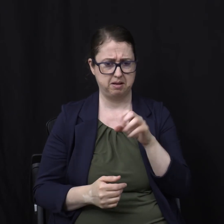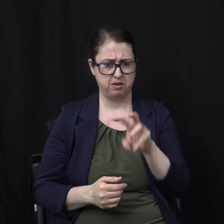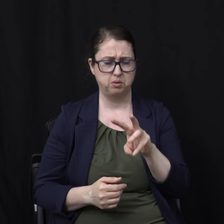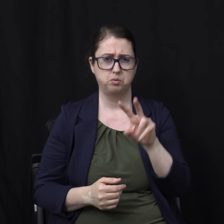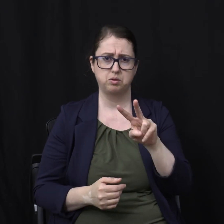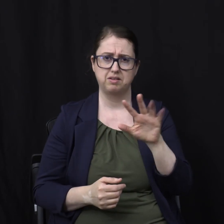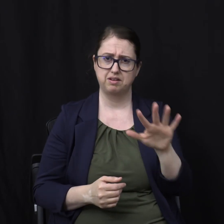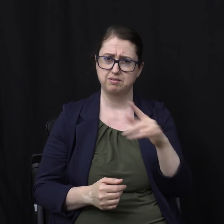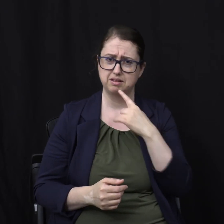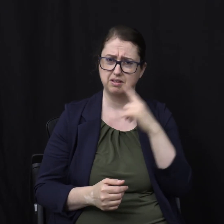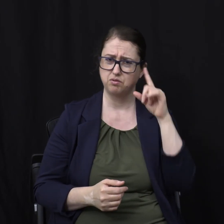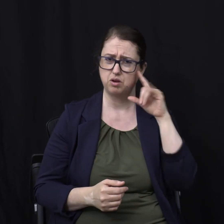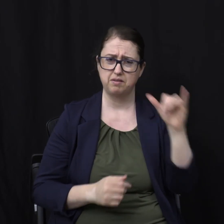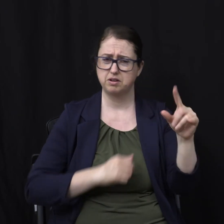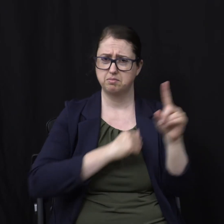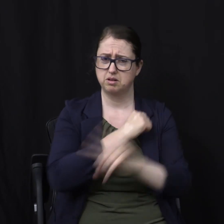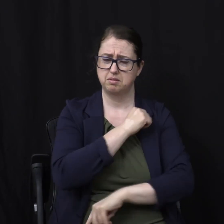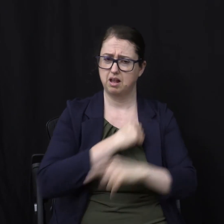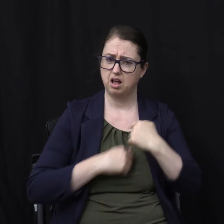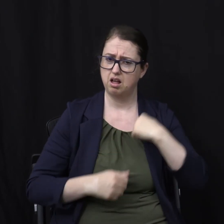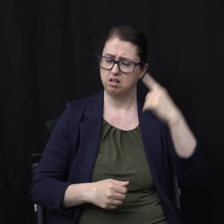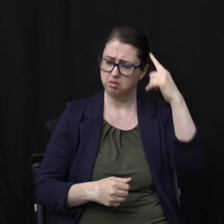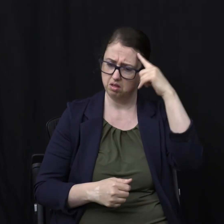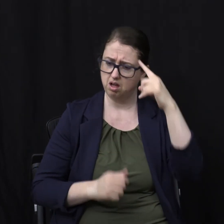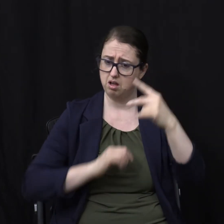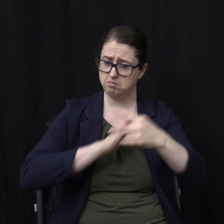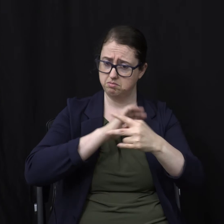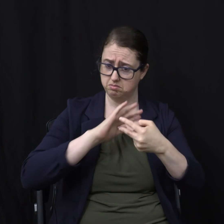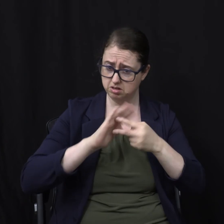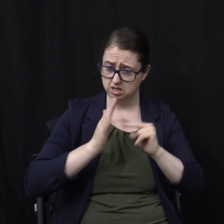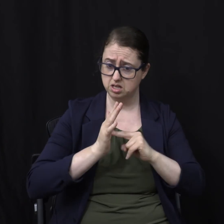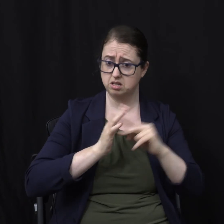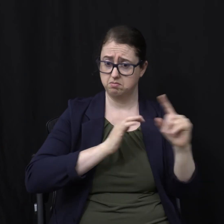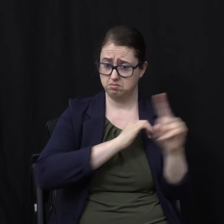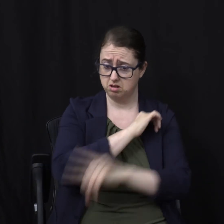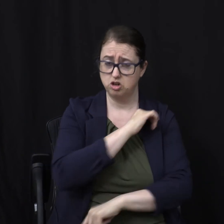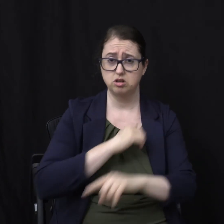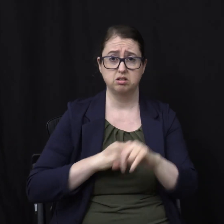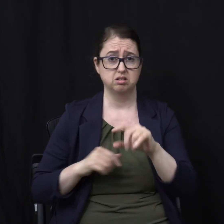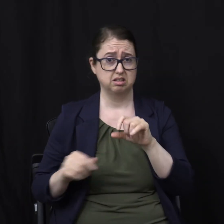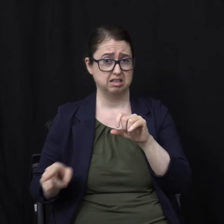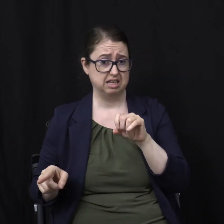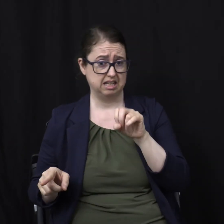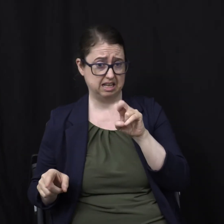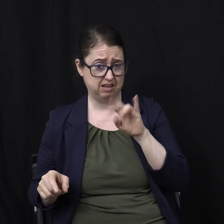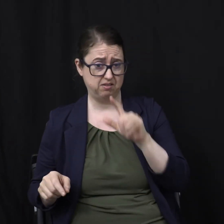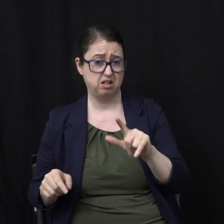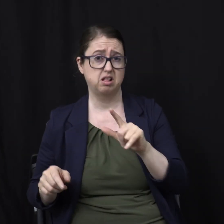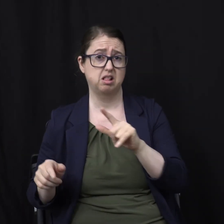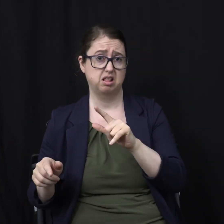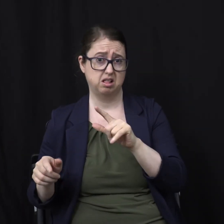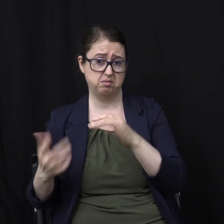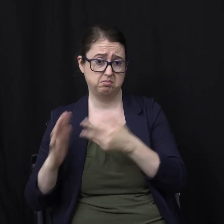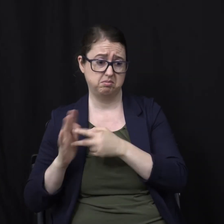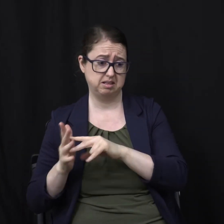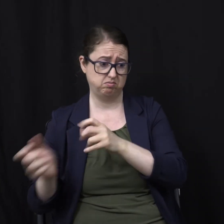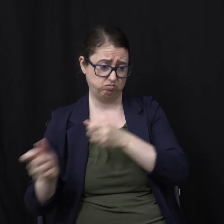eternal punishment And I always thought That meant That the wicked stay alive In the center of the earth On the rotisseries forever And